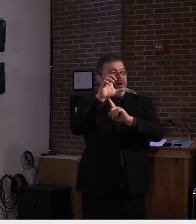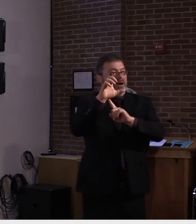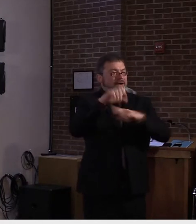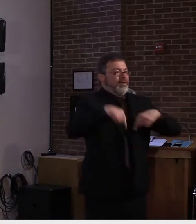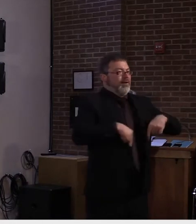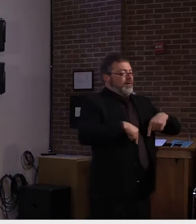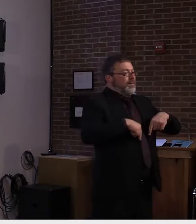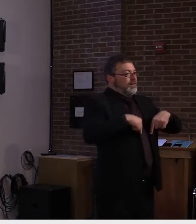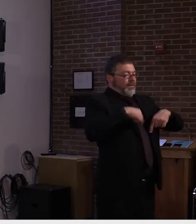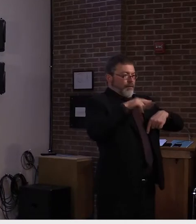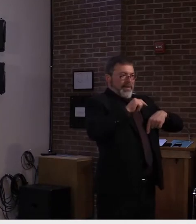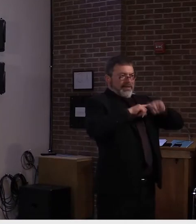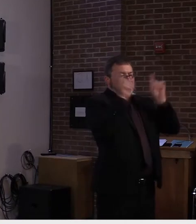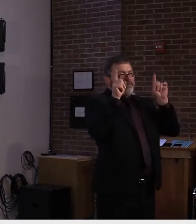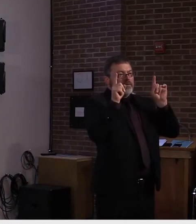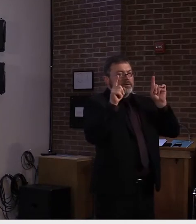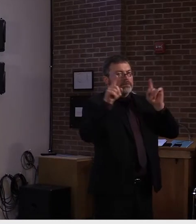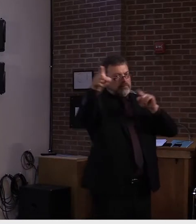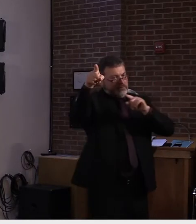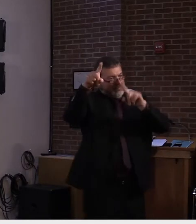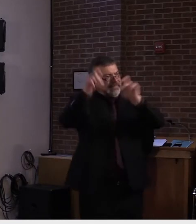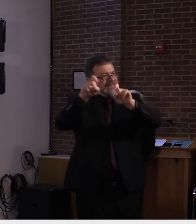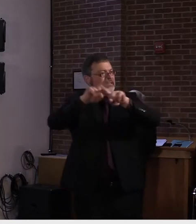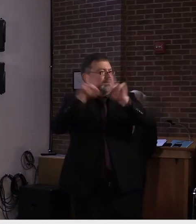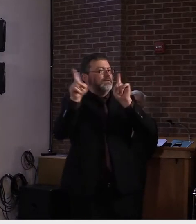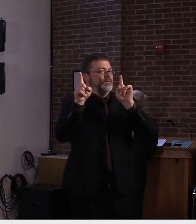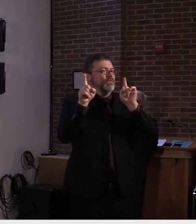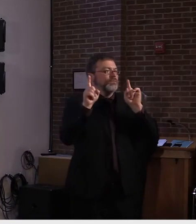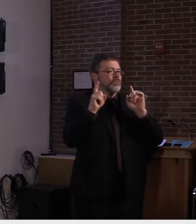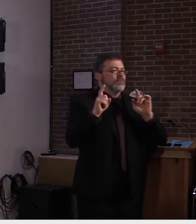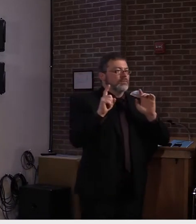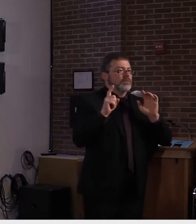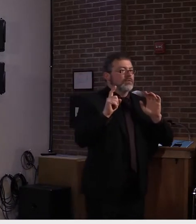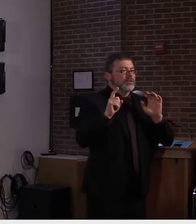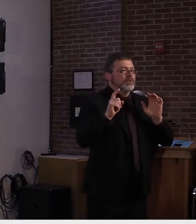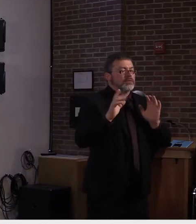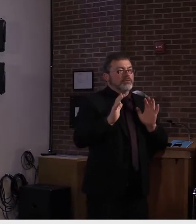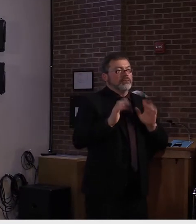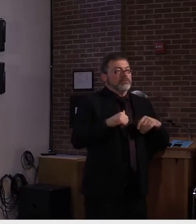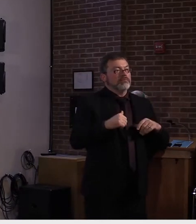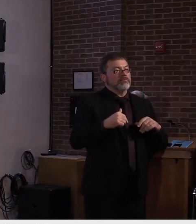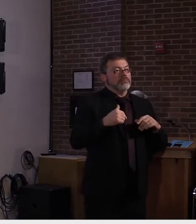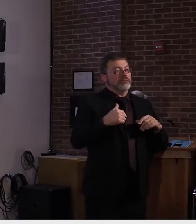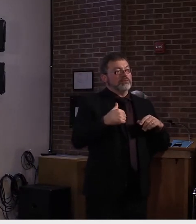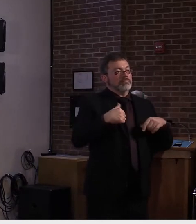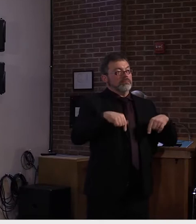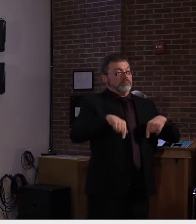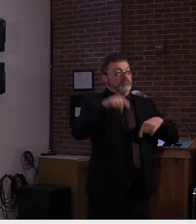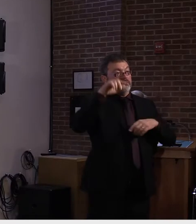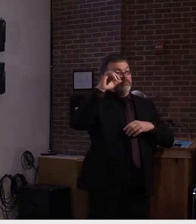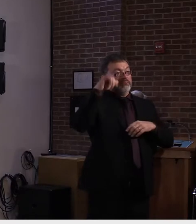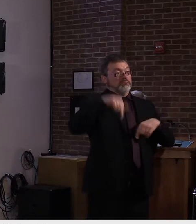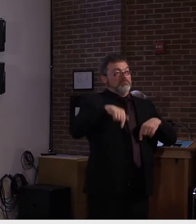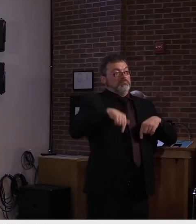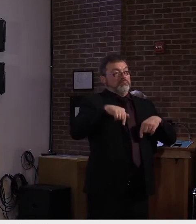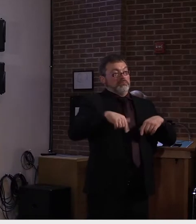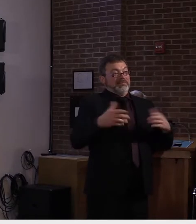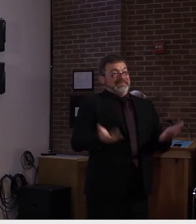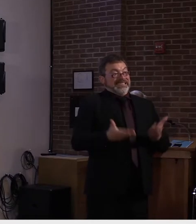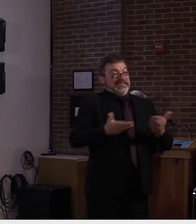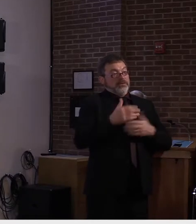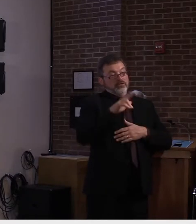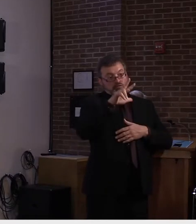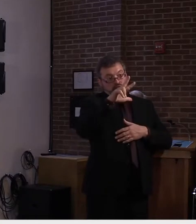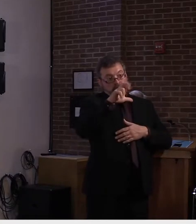177 students isolated and 349 quarantined on and off the UNC campus.